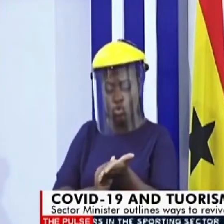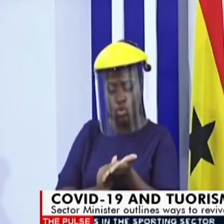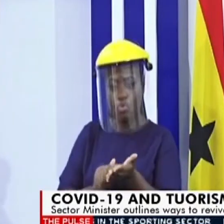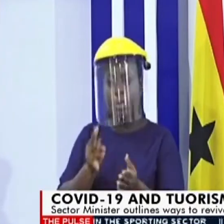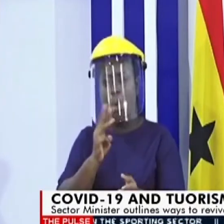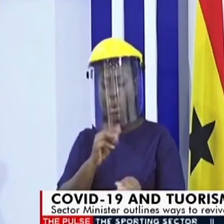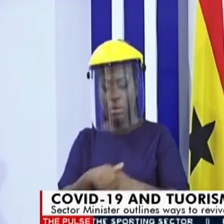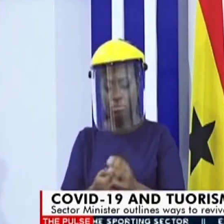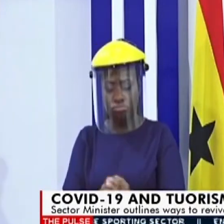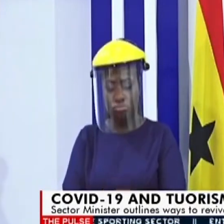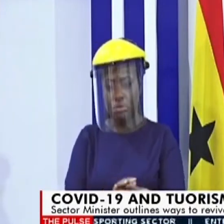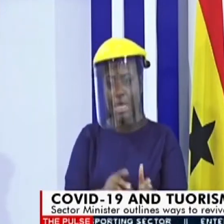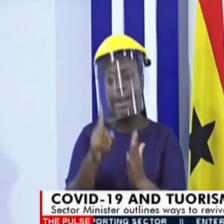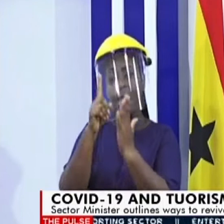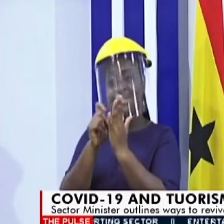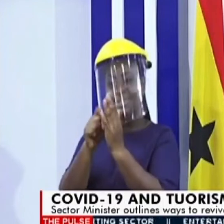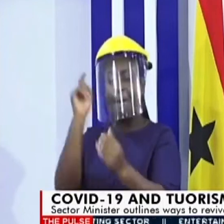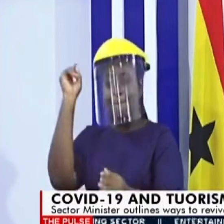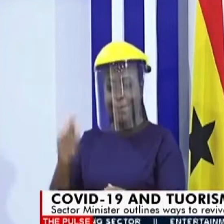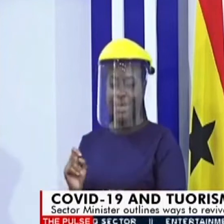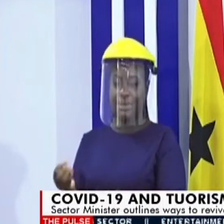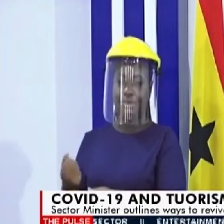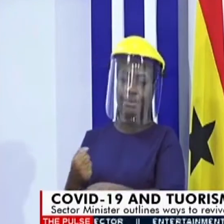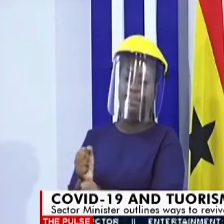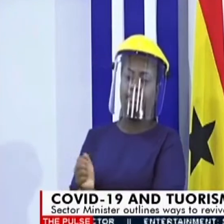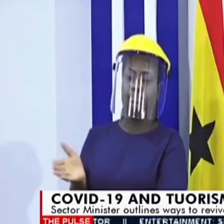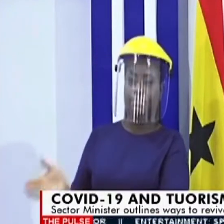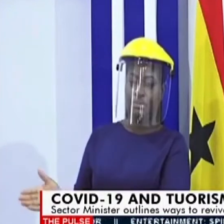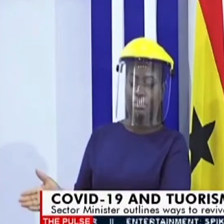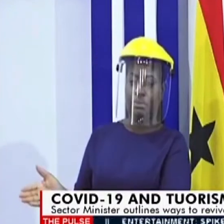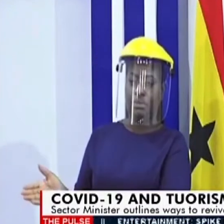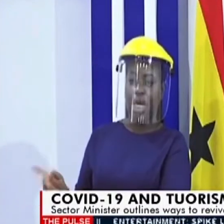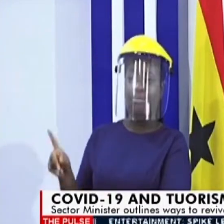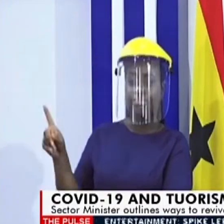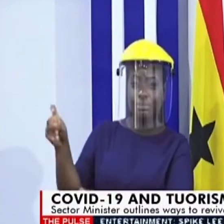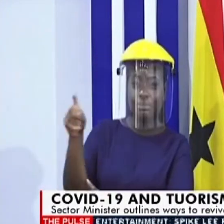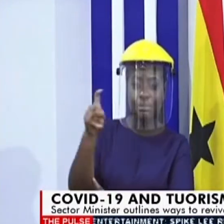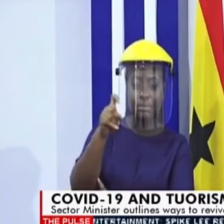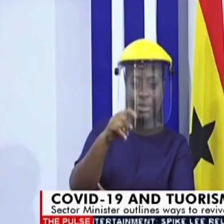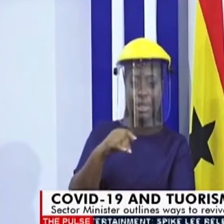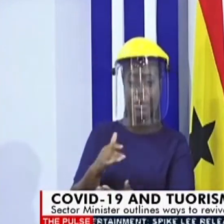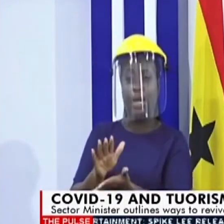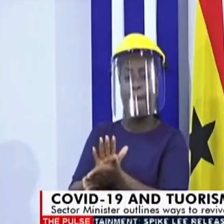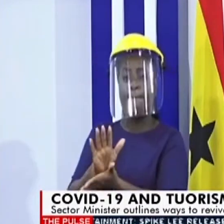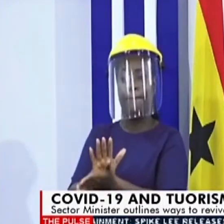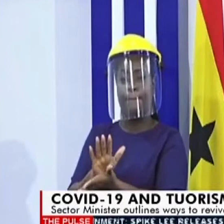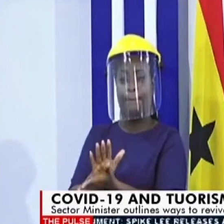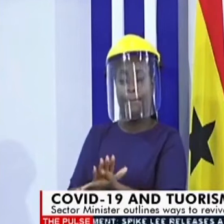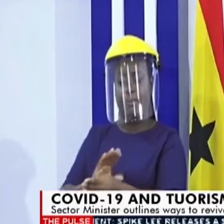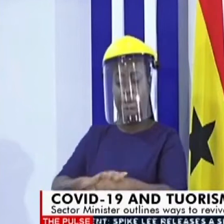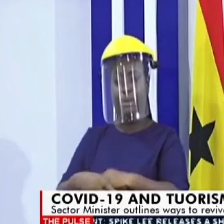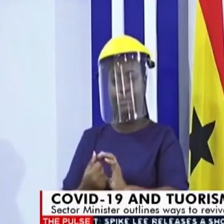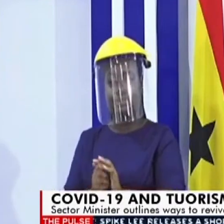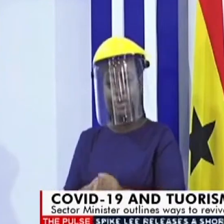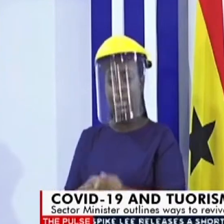and hand sanitizers and disinfectant gels with paper towels at public areas,